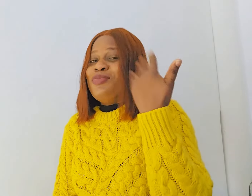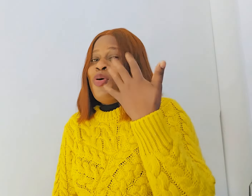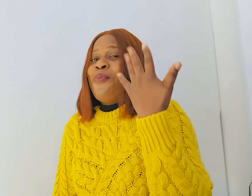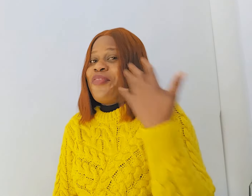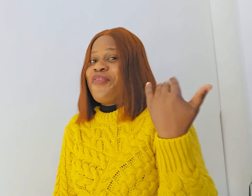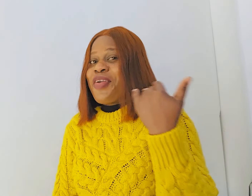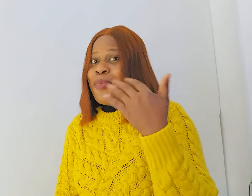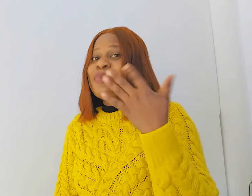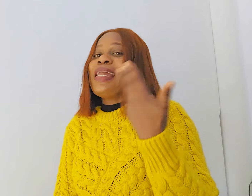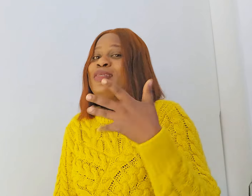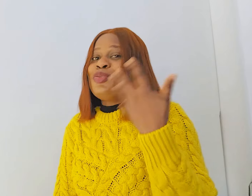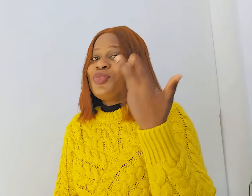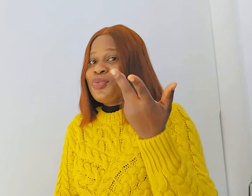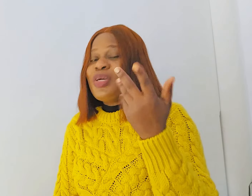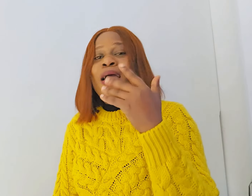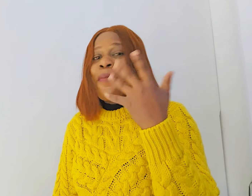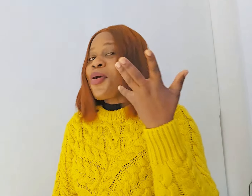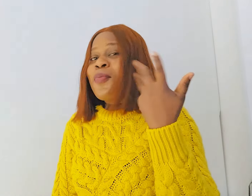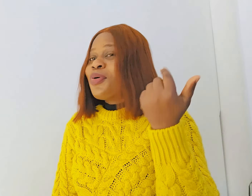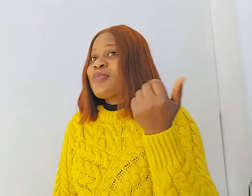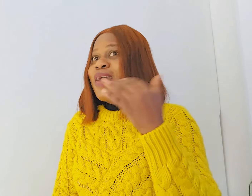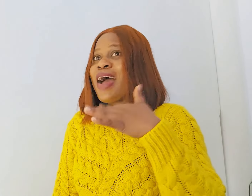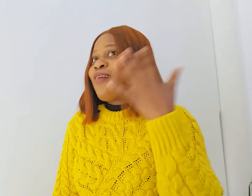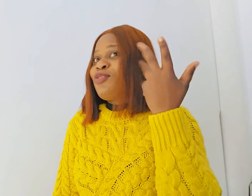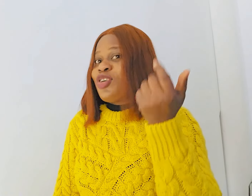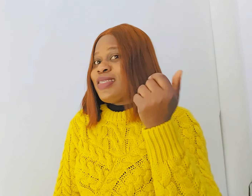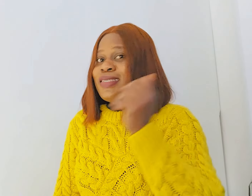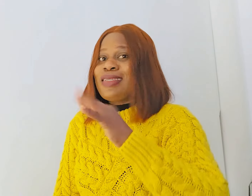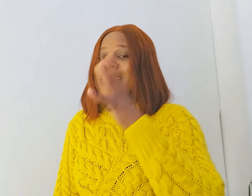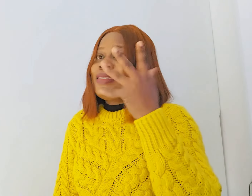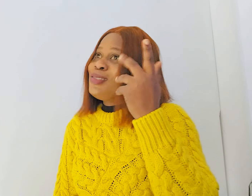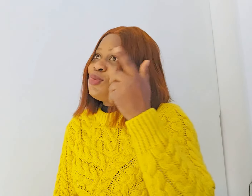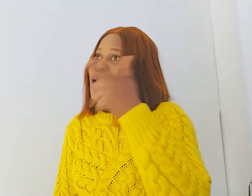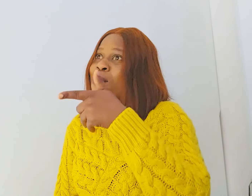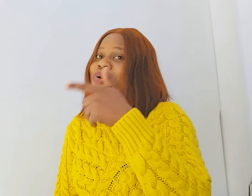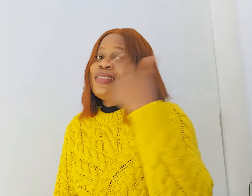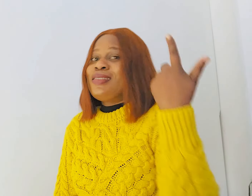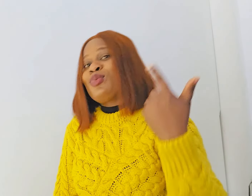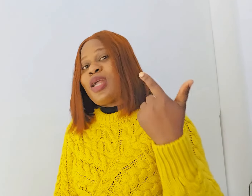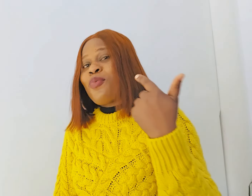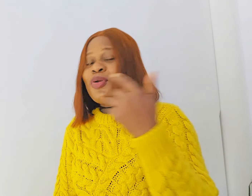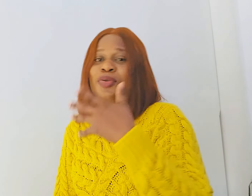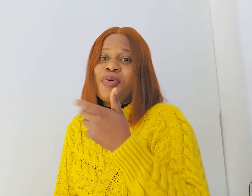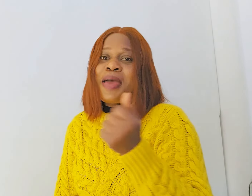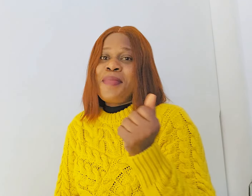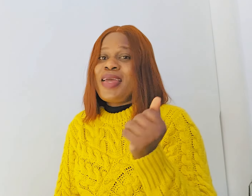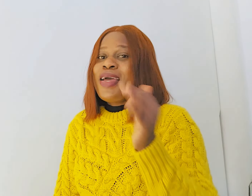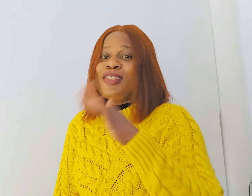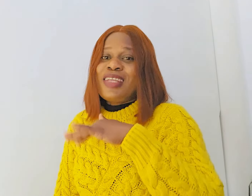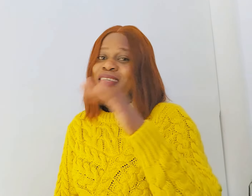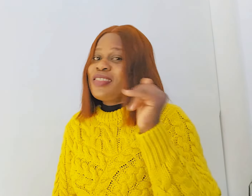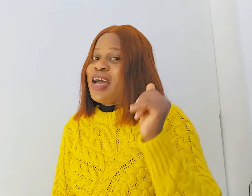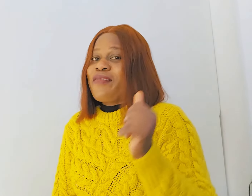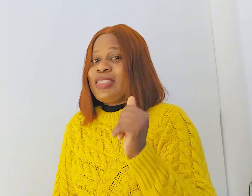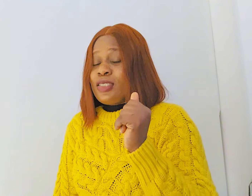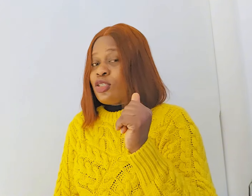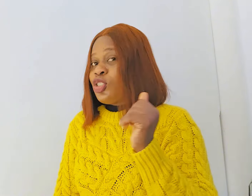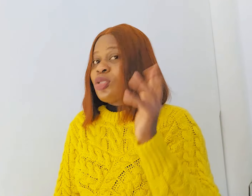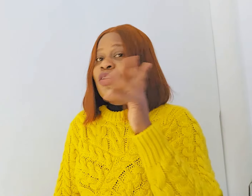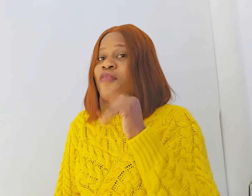more preferable like to do because most men have choices like this is what i want this is what i want you know what i mean so let's just have a discussion over